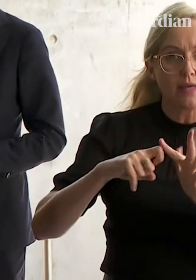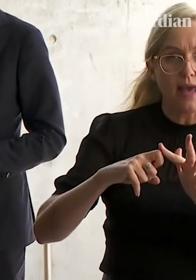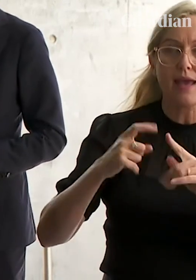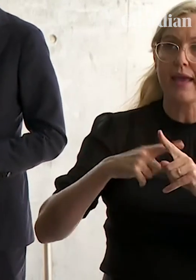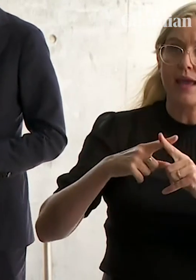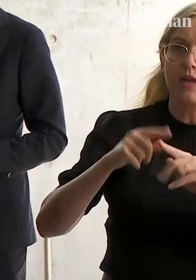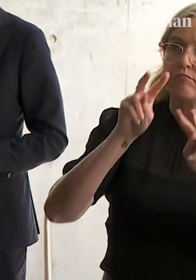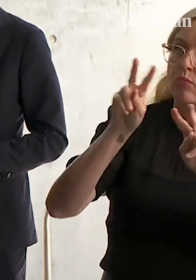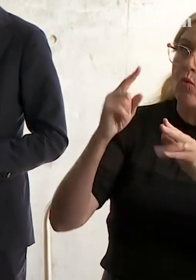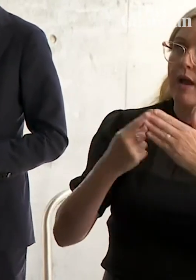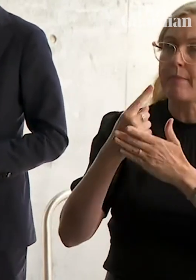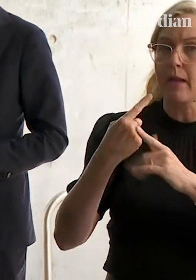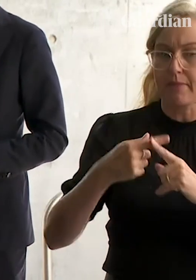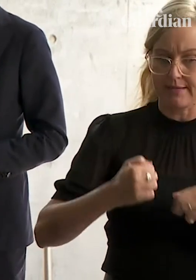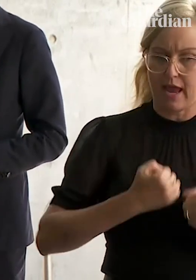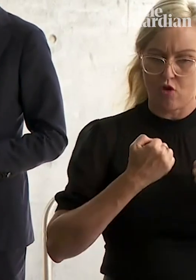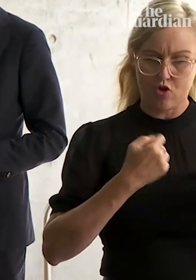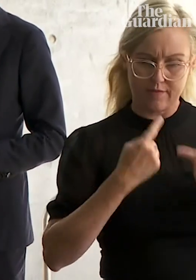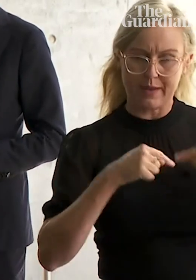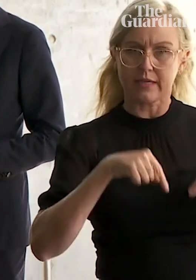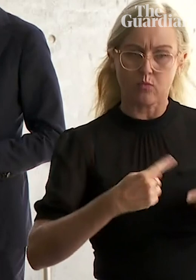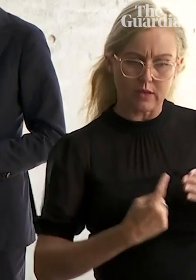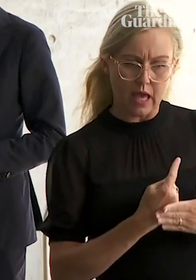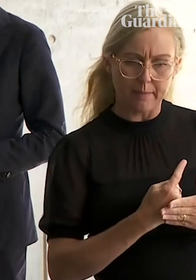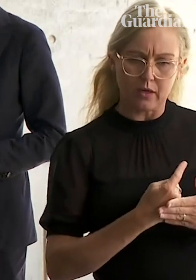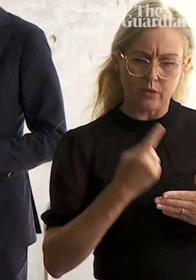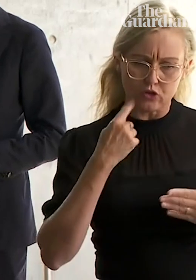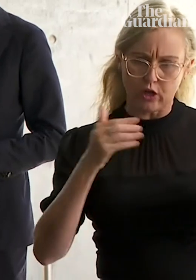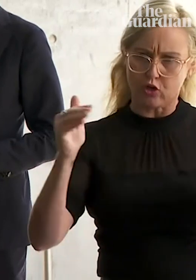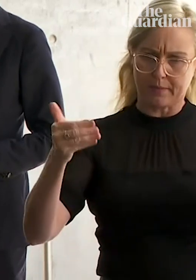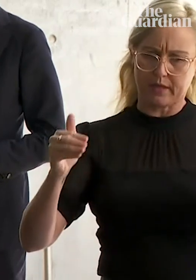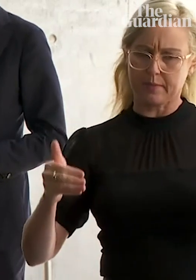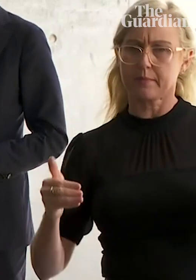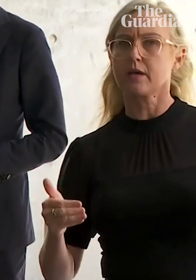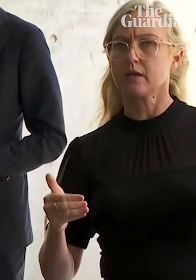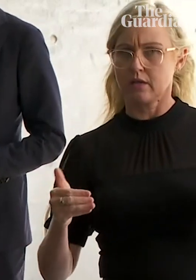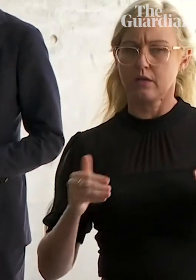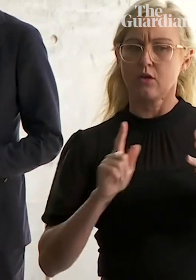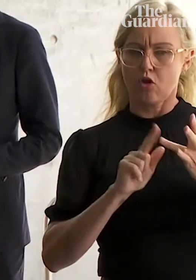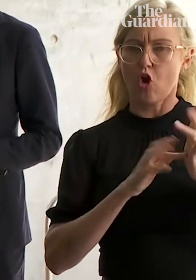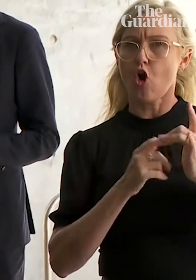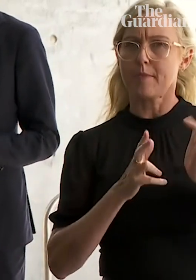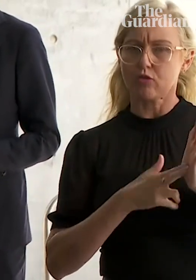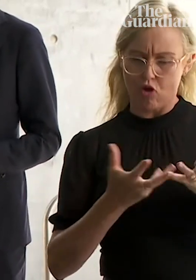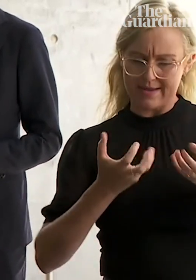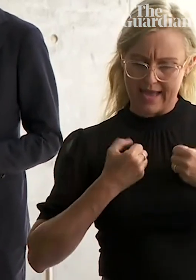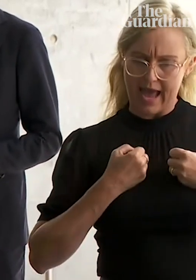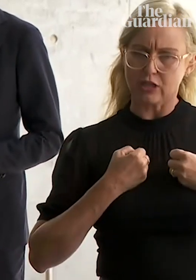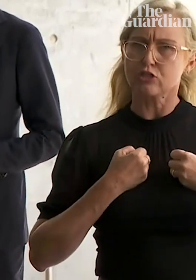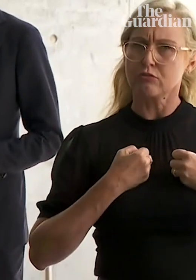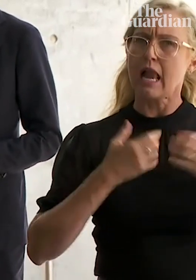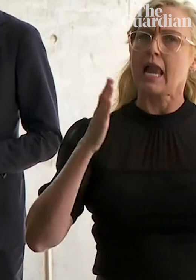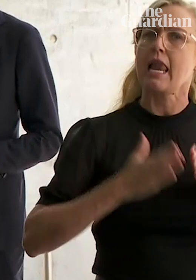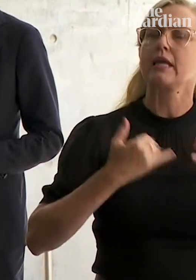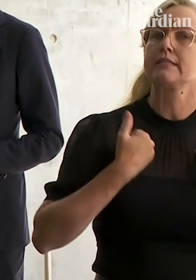some of our own emerging data. It indicates that infection with Omicron is likely to be milder than infection with